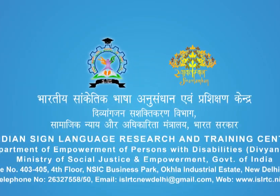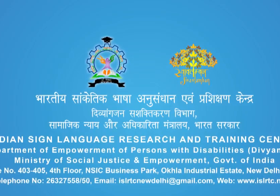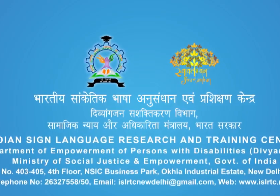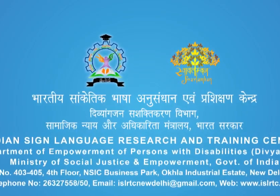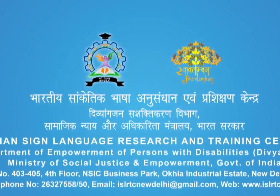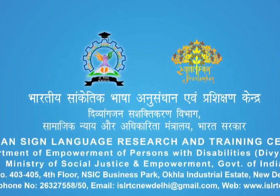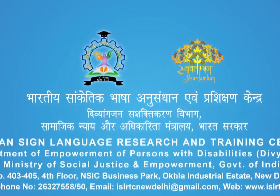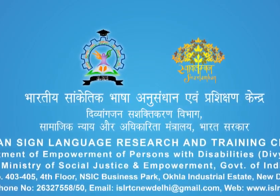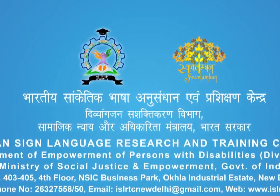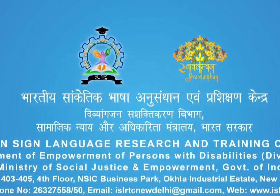16.2. Spgies of.1. Prices 17 17